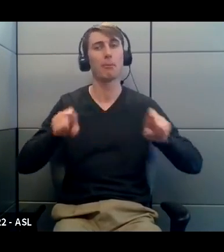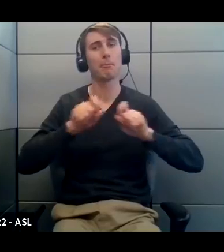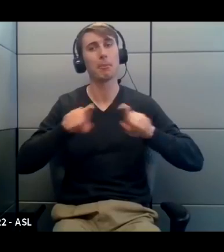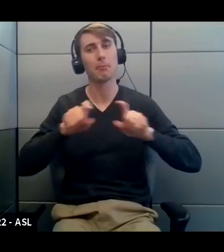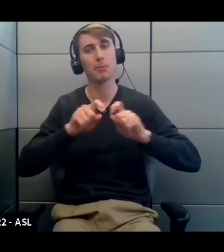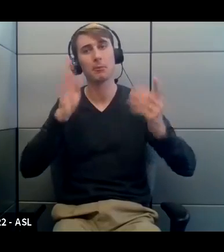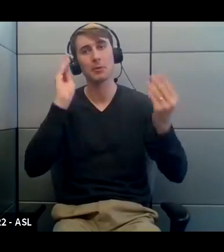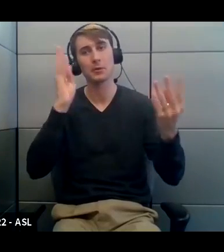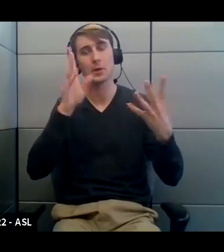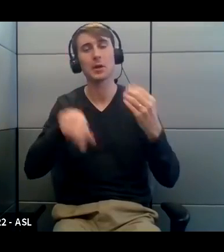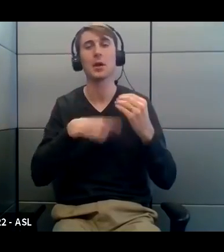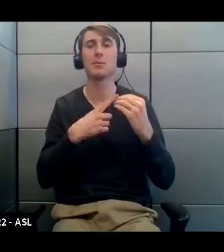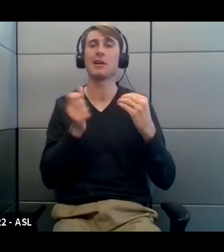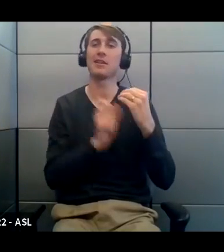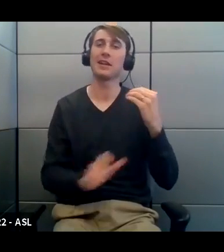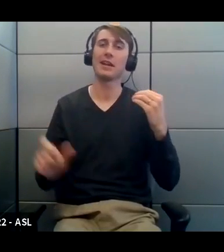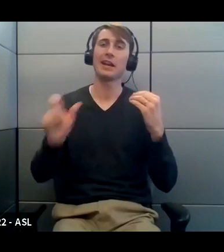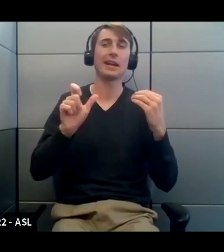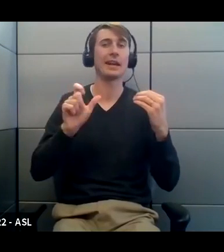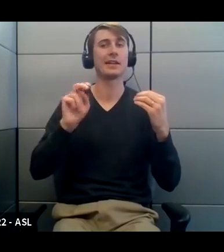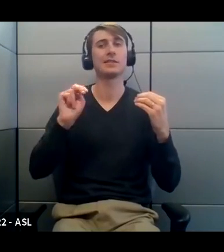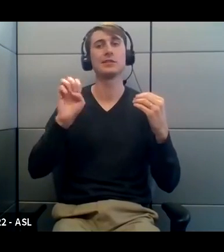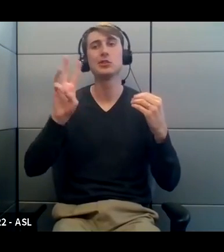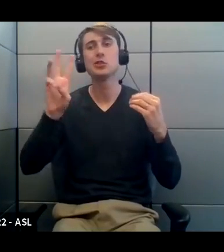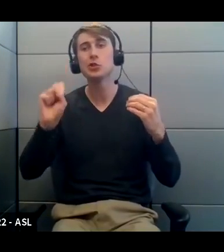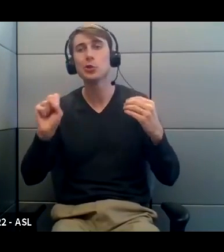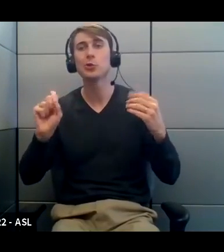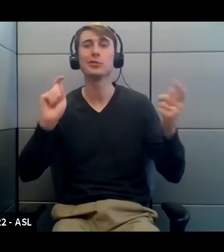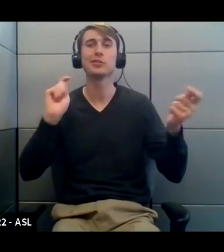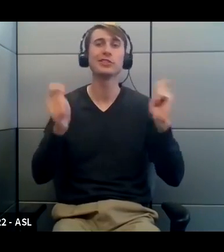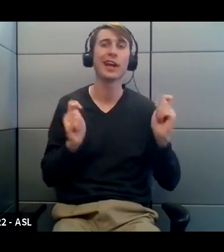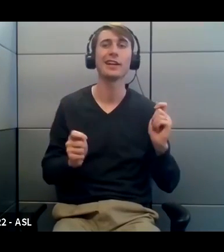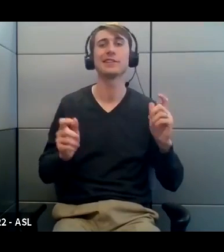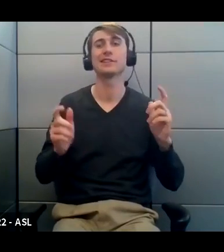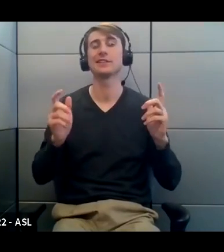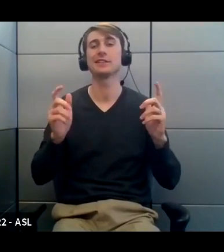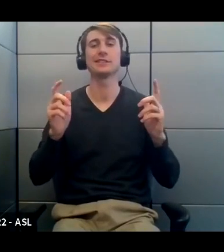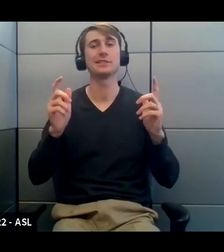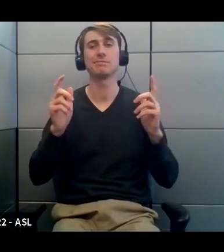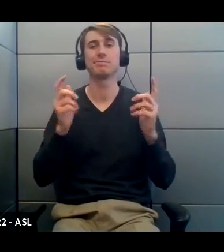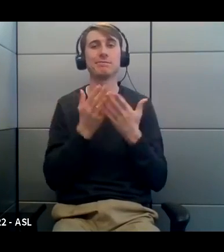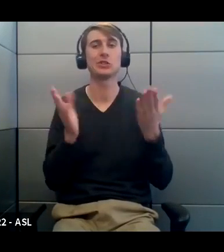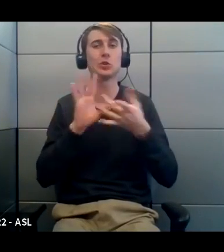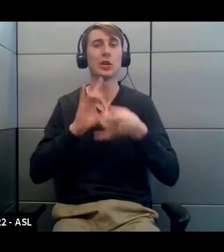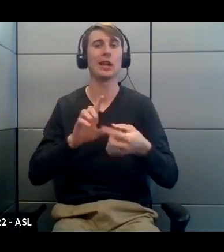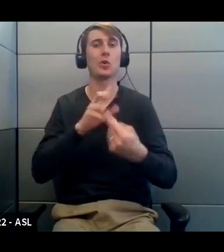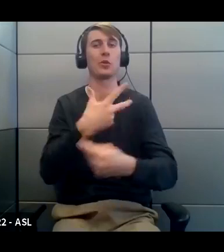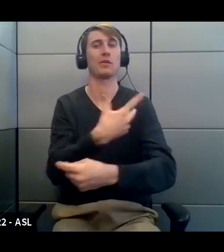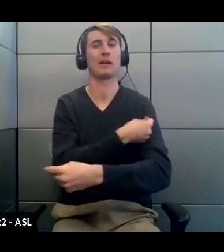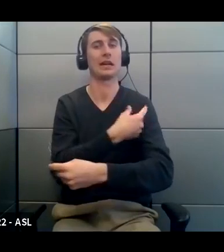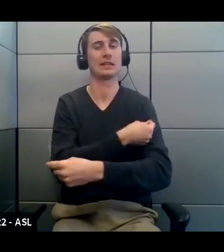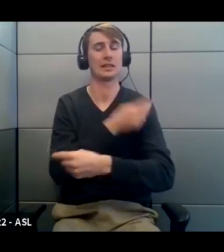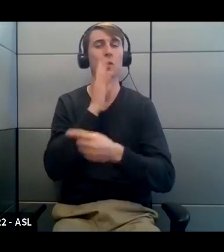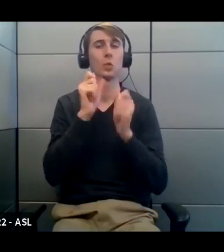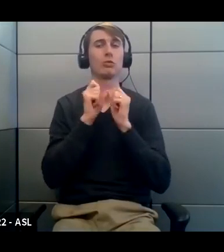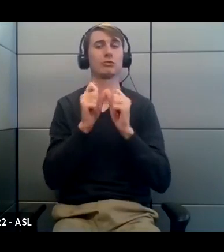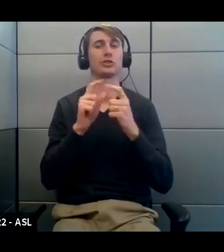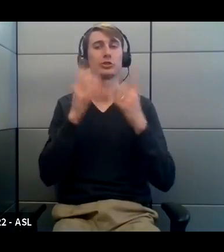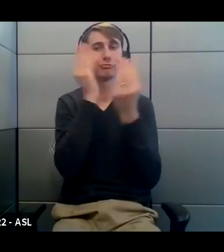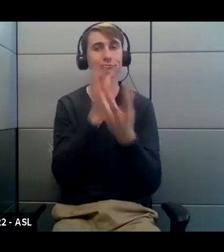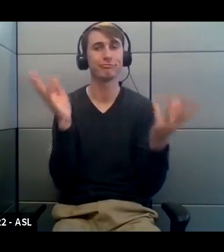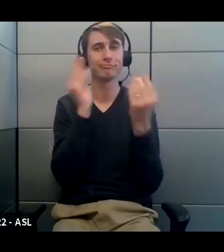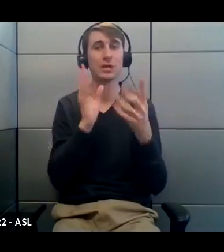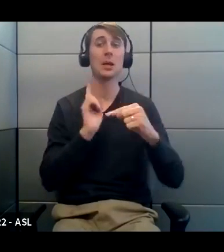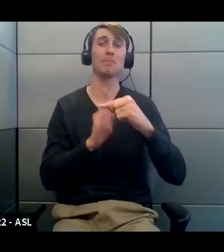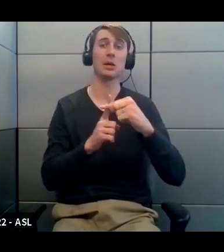any news about any changes around vaccine rollout. And we want to help clarify the process to